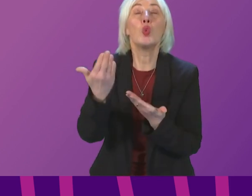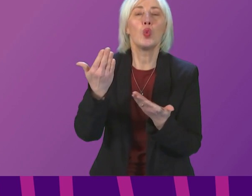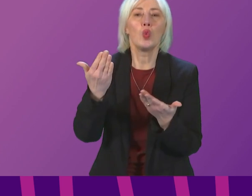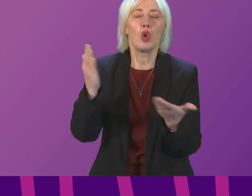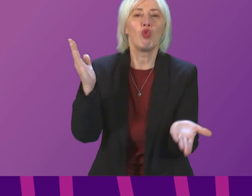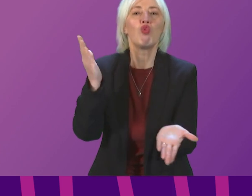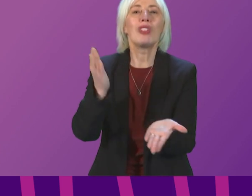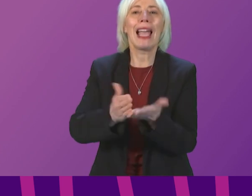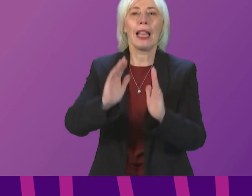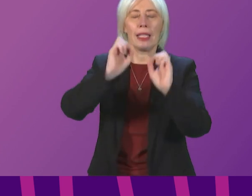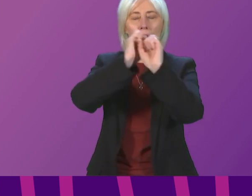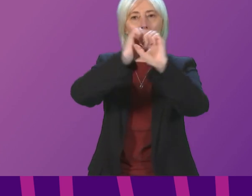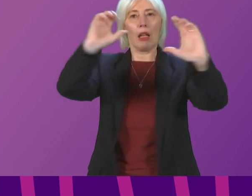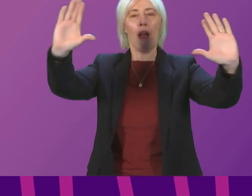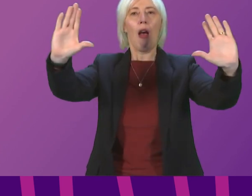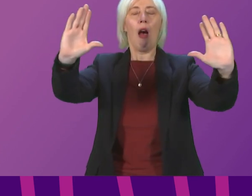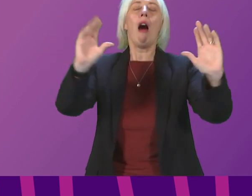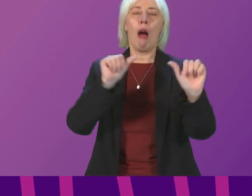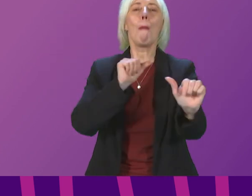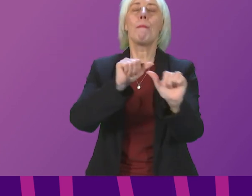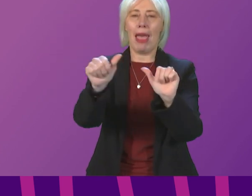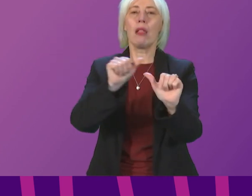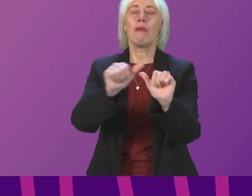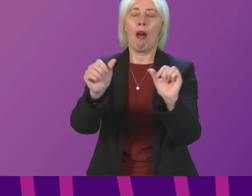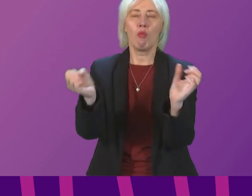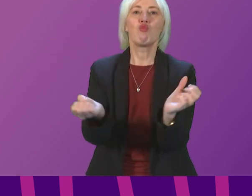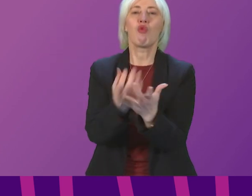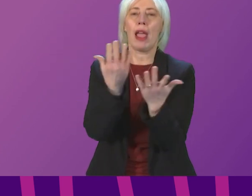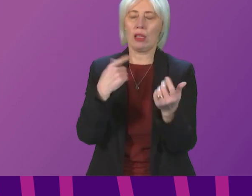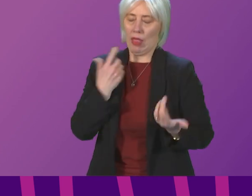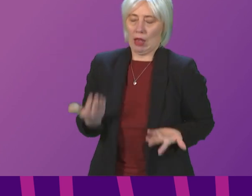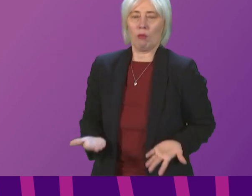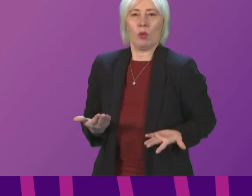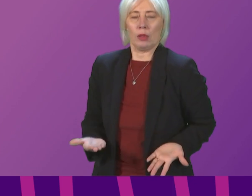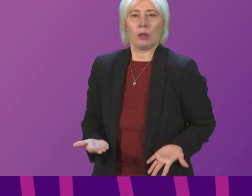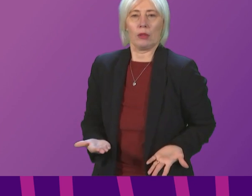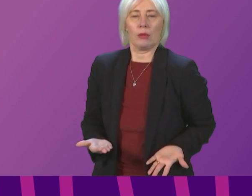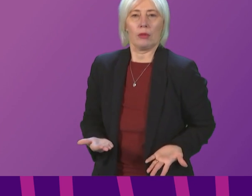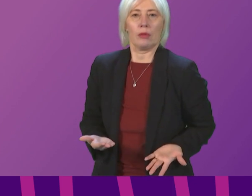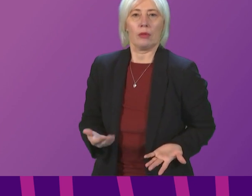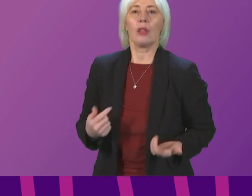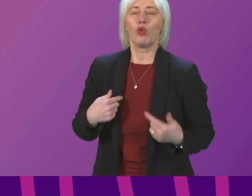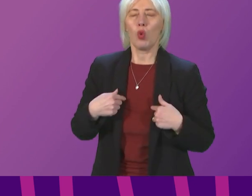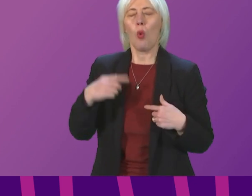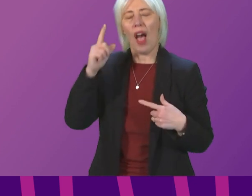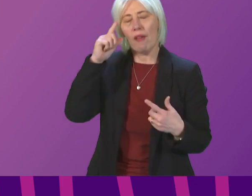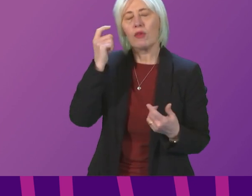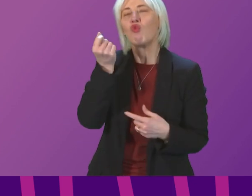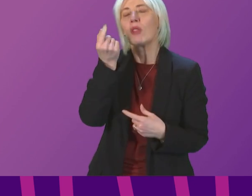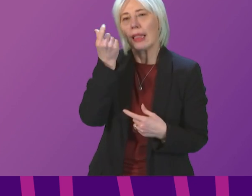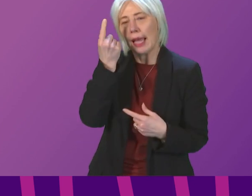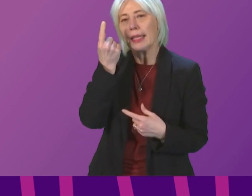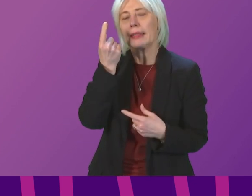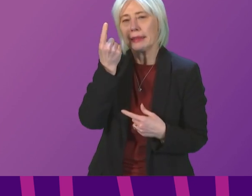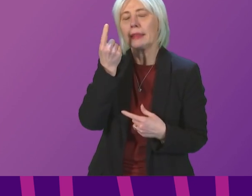better and brighter than what is. I have come to conclude that the